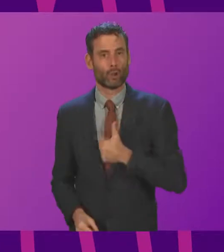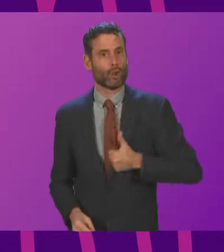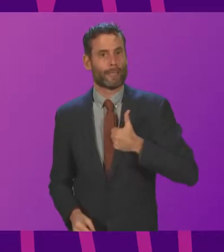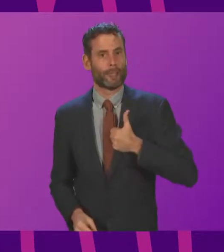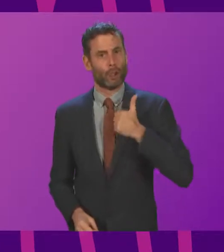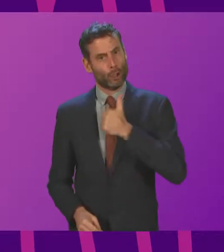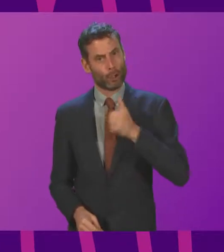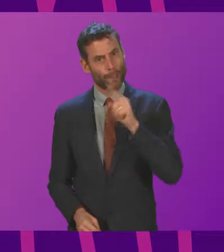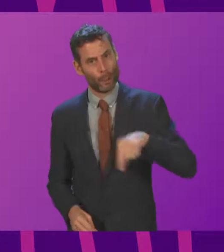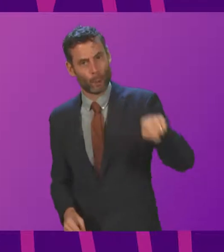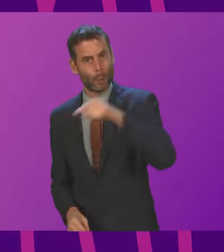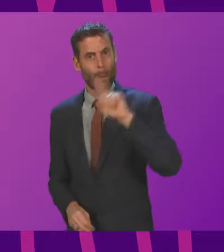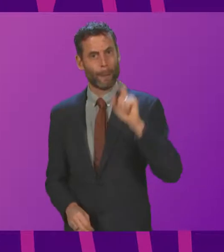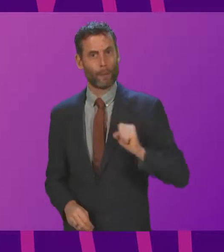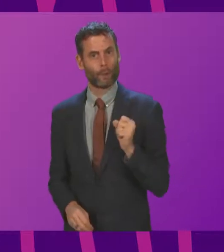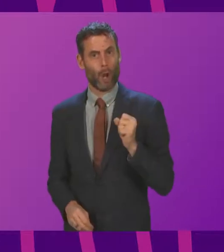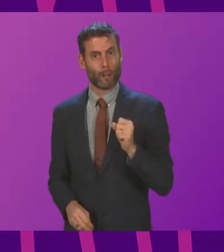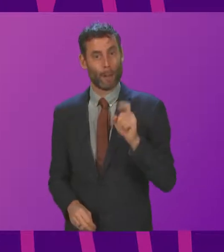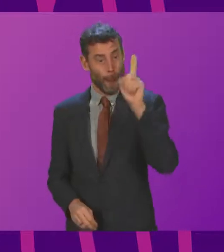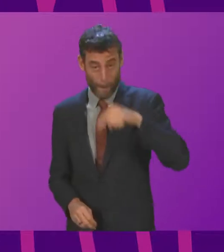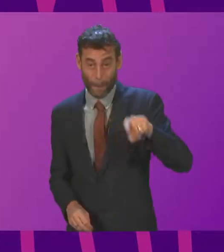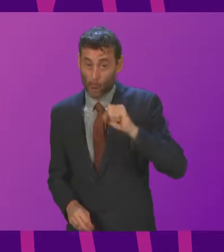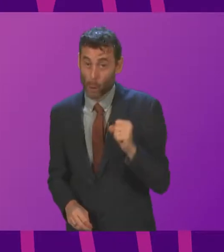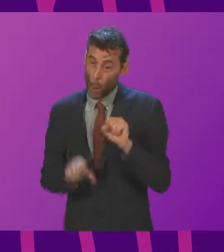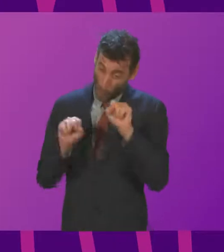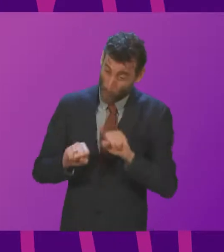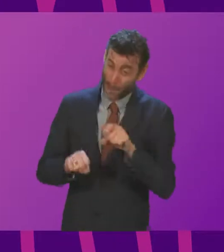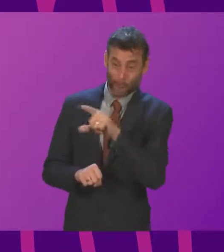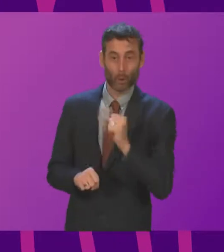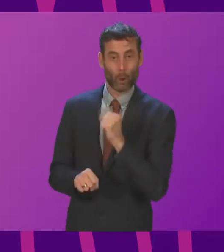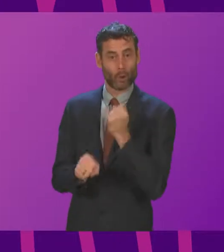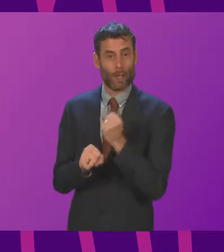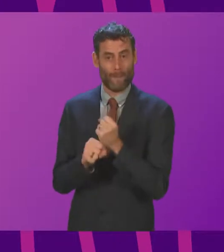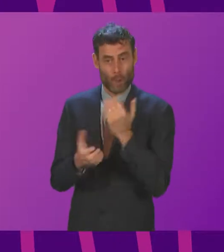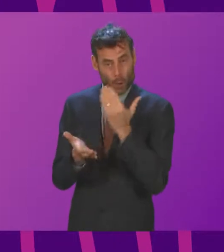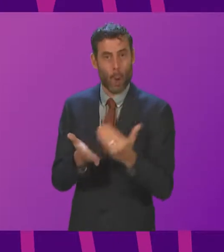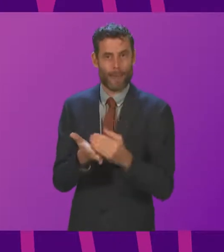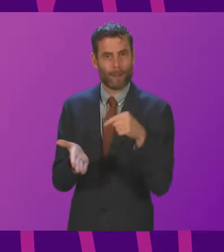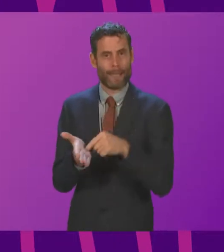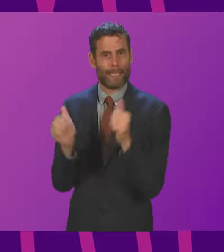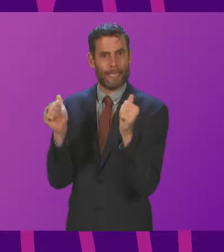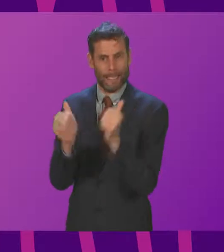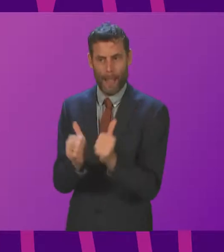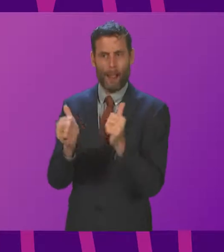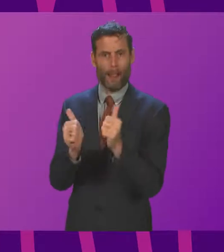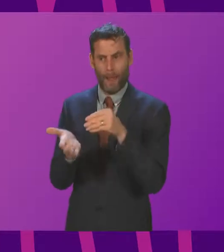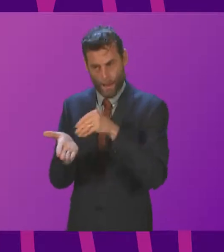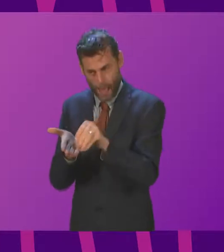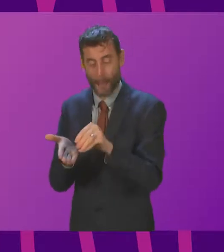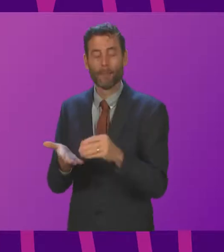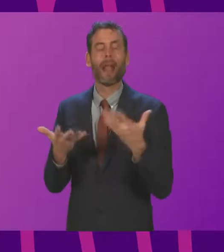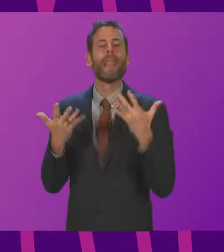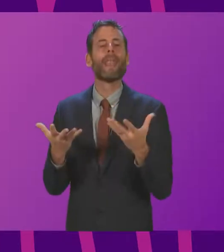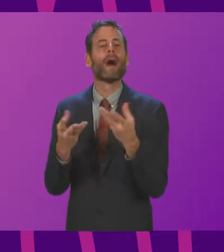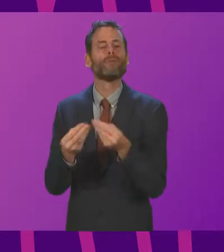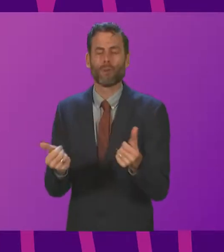to the people of Scotland, who have been waiting for months for her government to step up and resolve these issues. It has been resolved now,